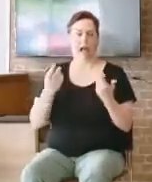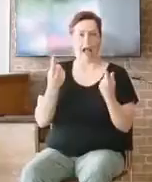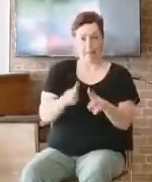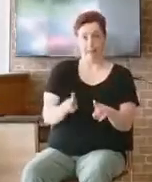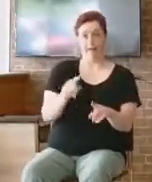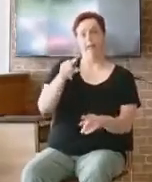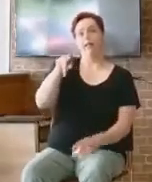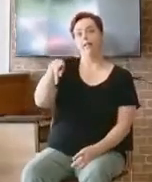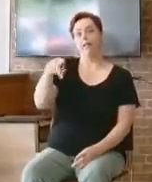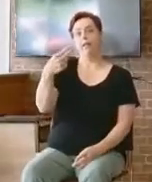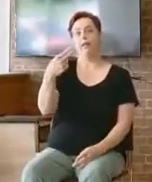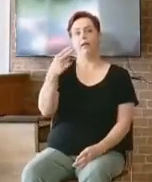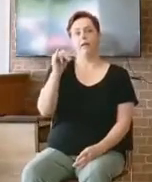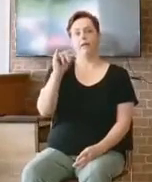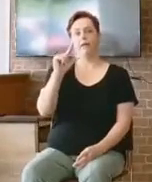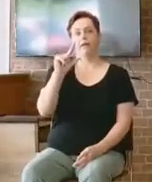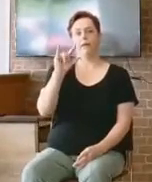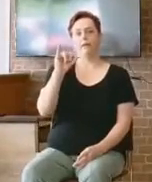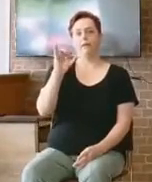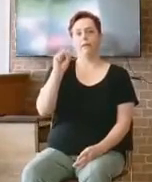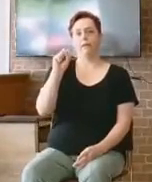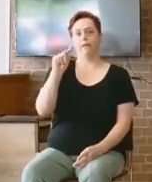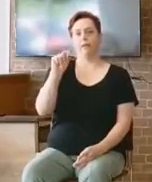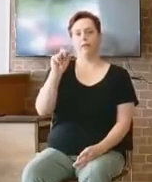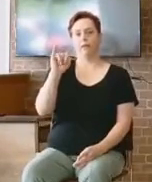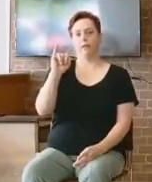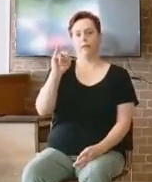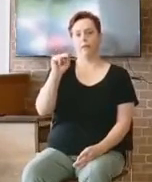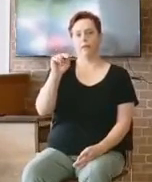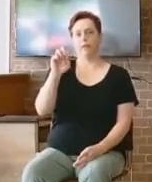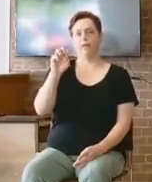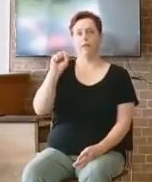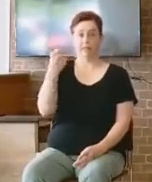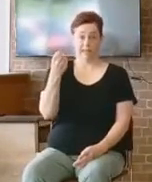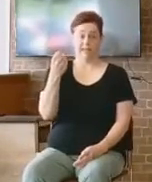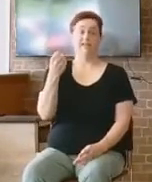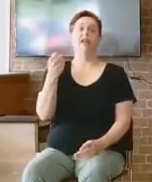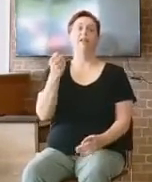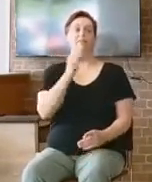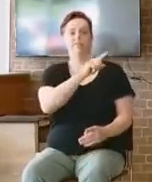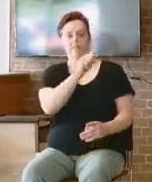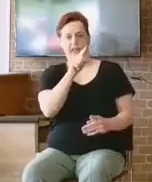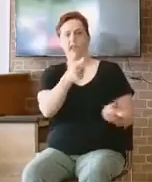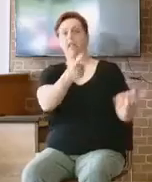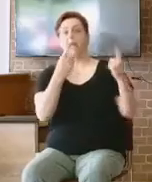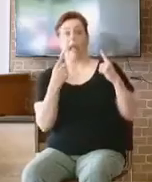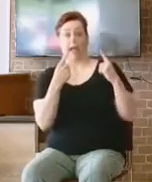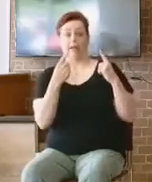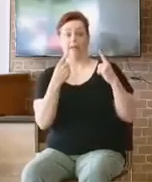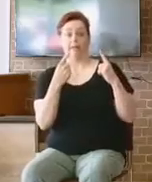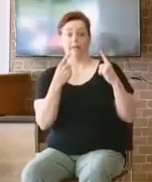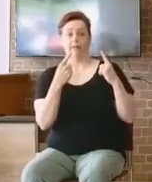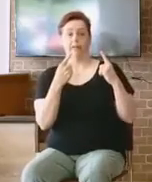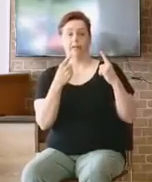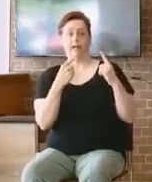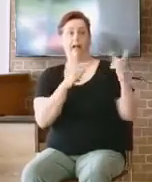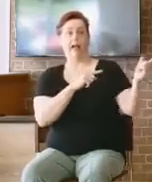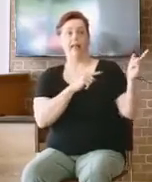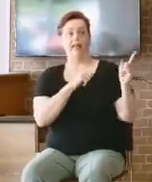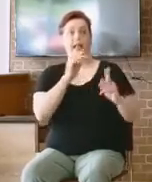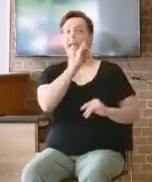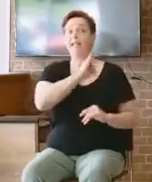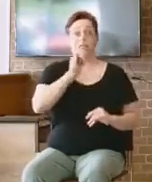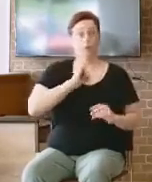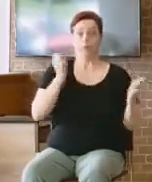And Israel feared. they said, hey, Samuel, cry out to the Lord for us. We are scared to death. You need to do something. So